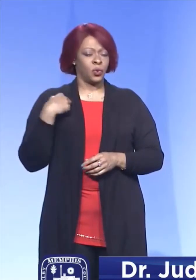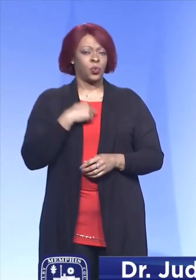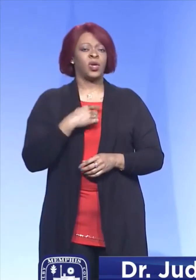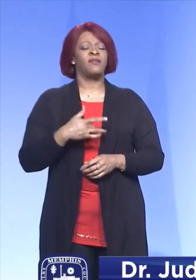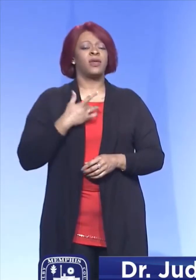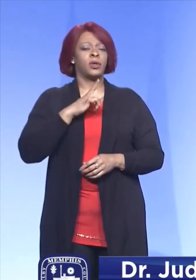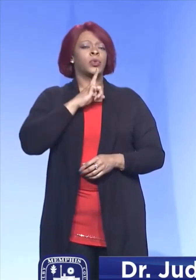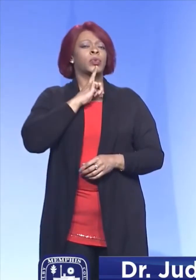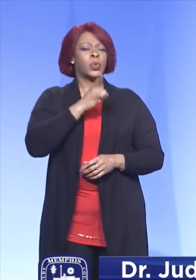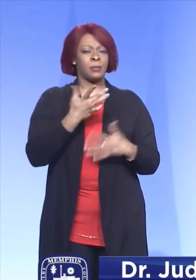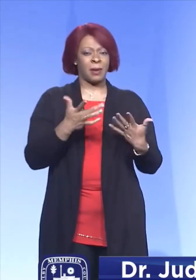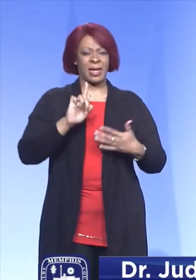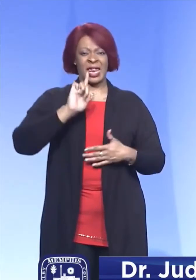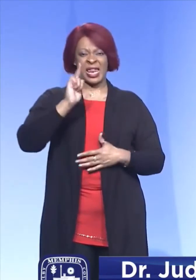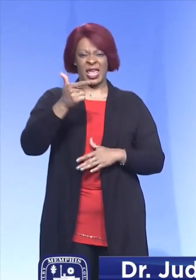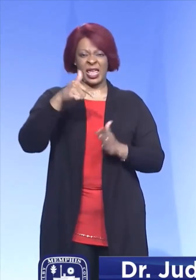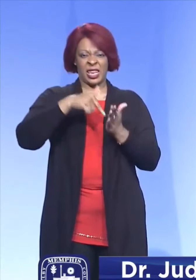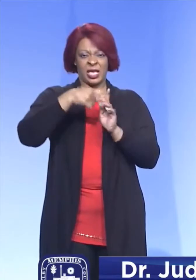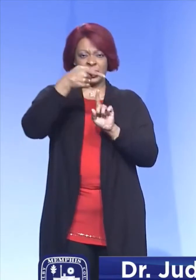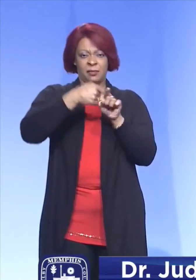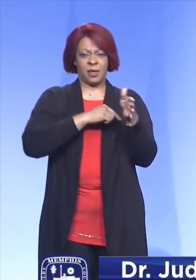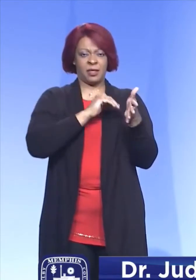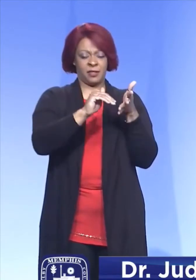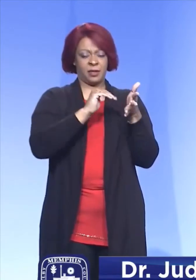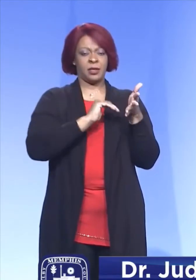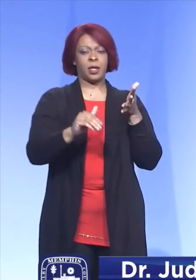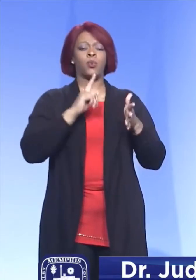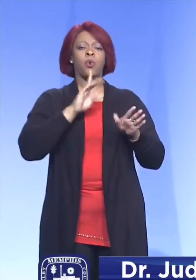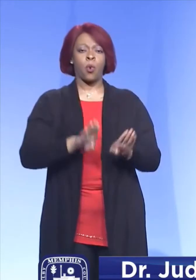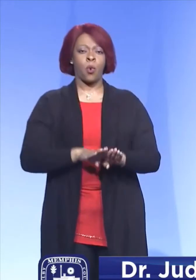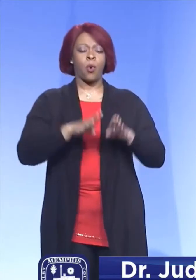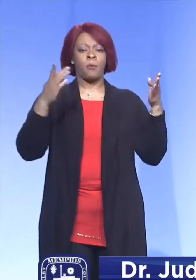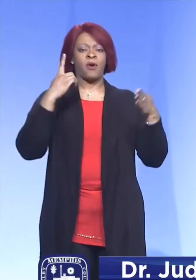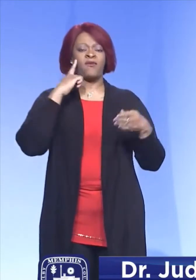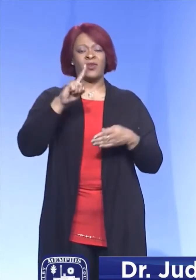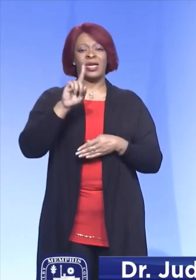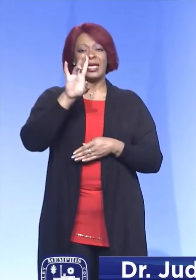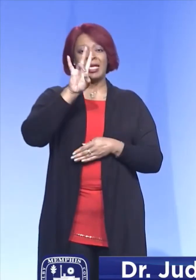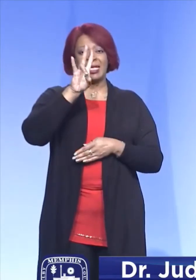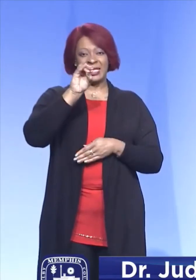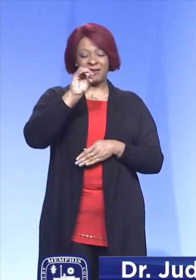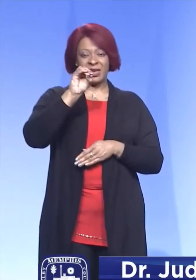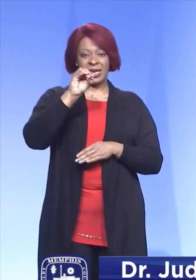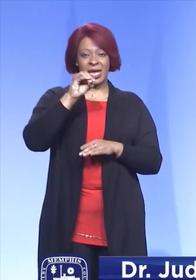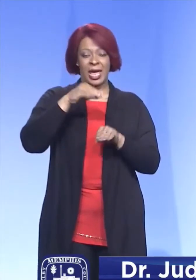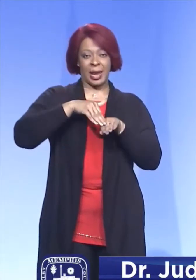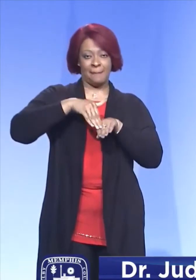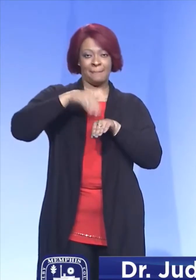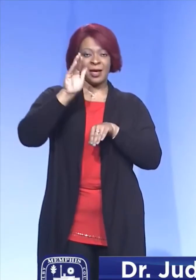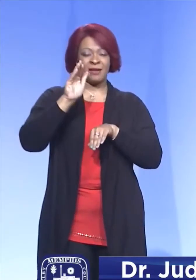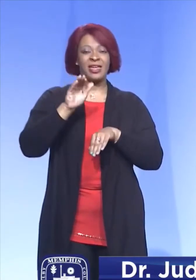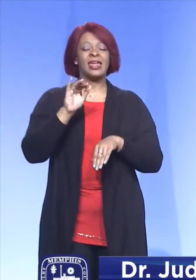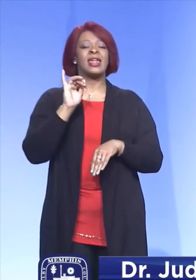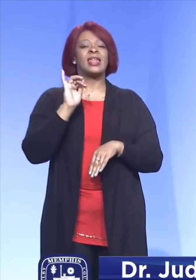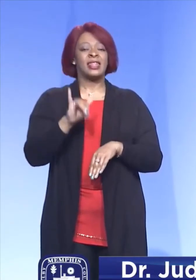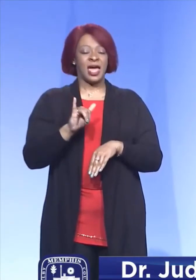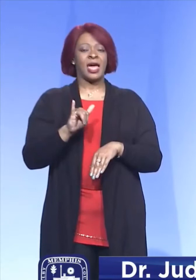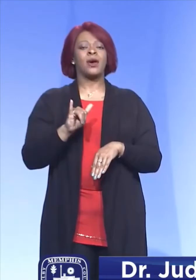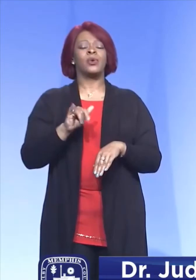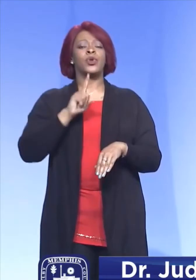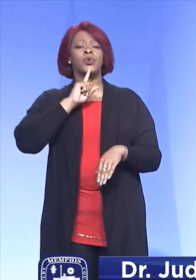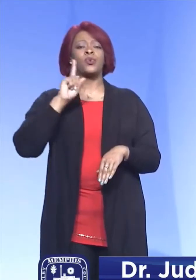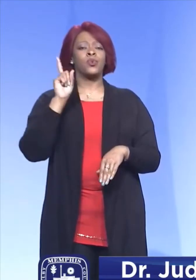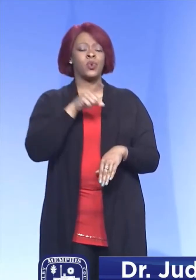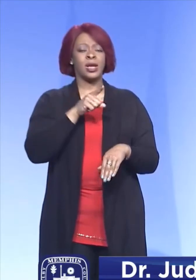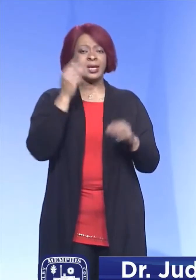certain it will be later this month that it will definitely open up for the 70 plus. That was a directive that came